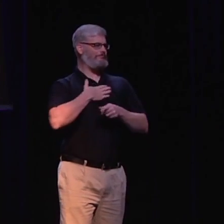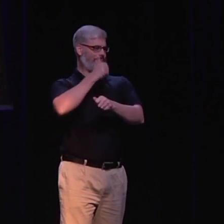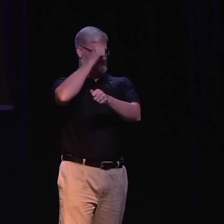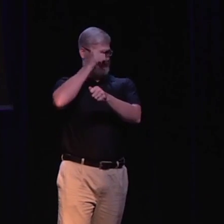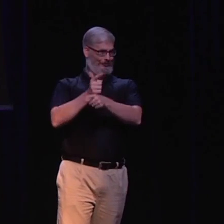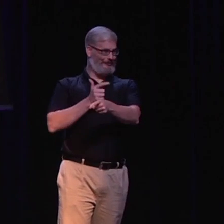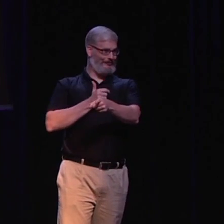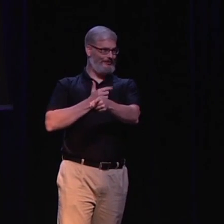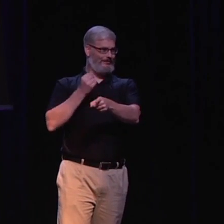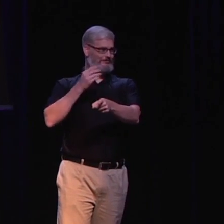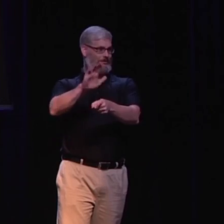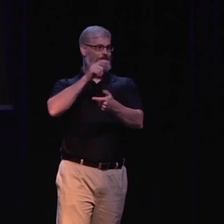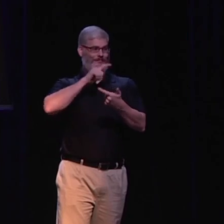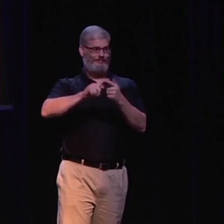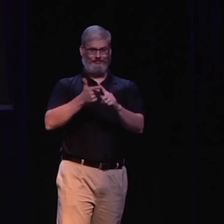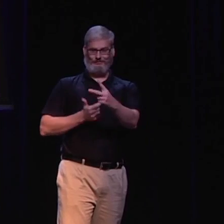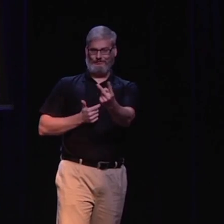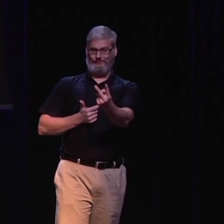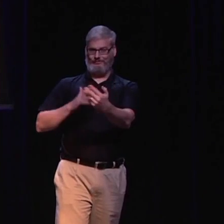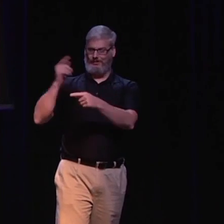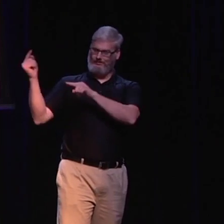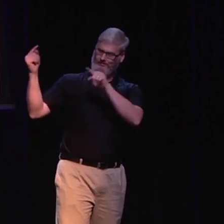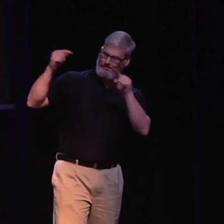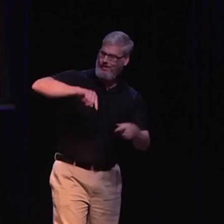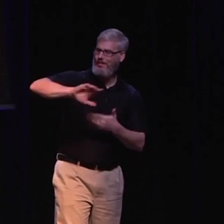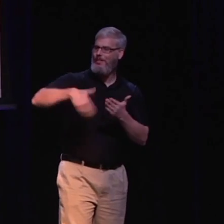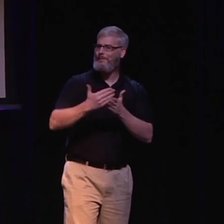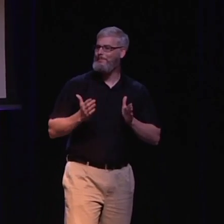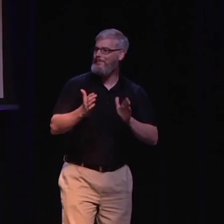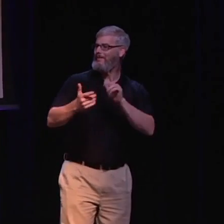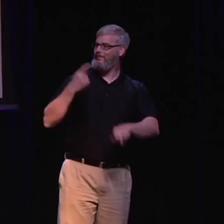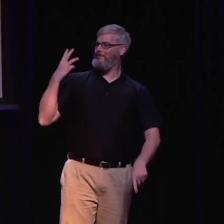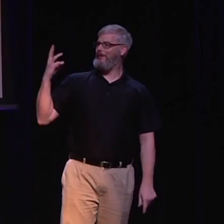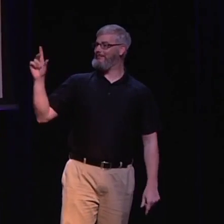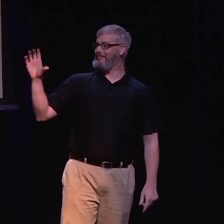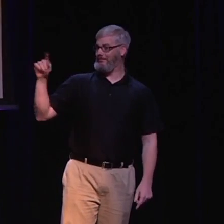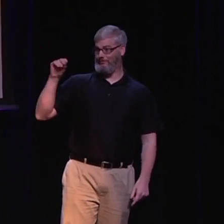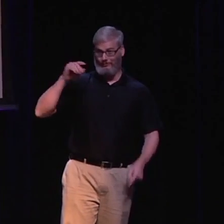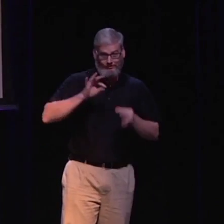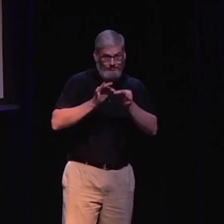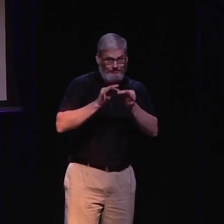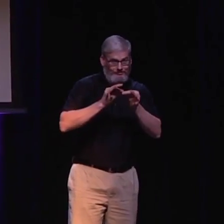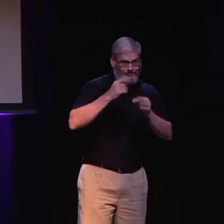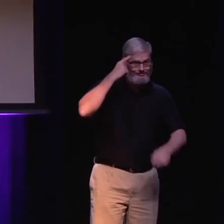I'd like to give a special thank you to my brother and his girlfriend for coming all the way from Washington, D.C.